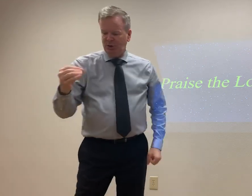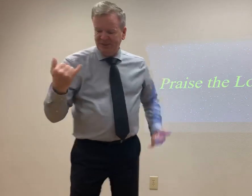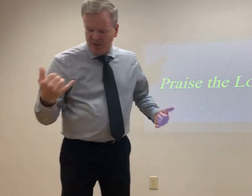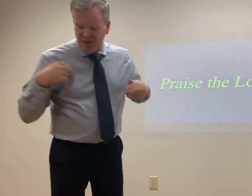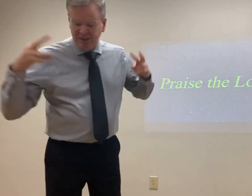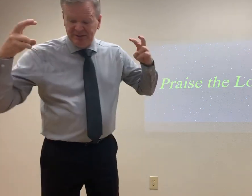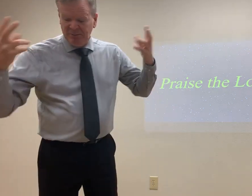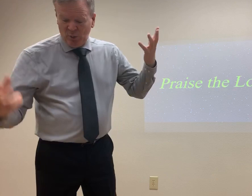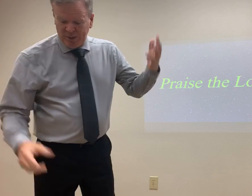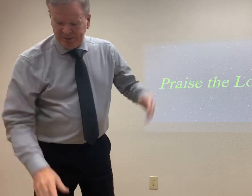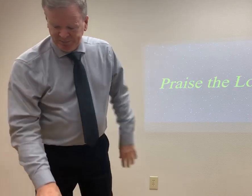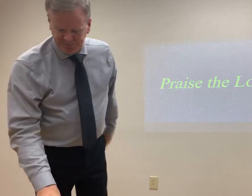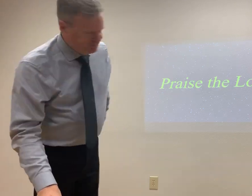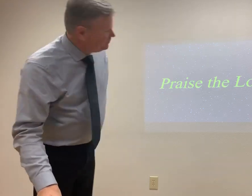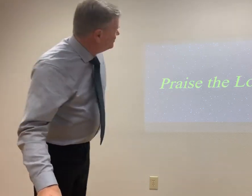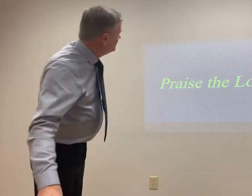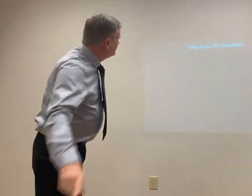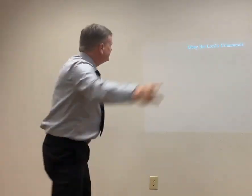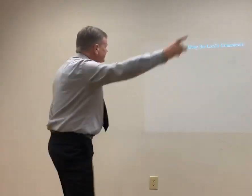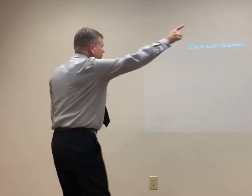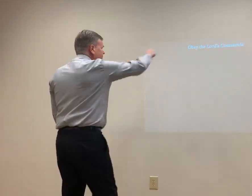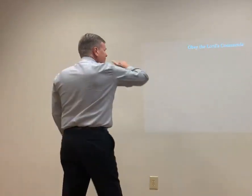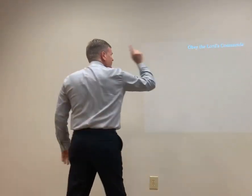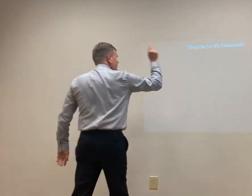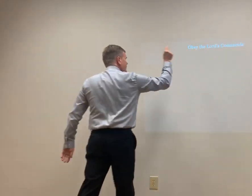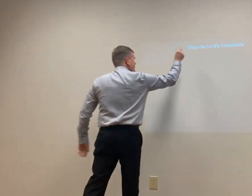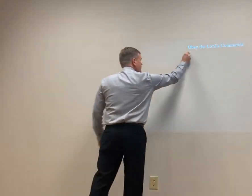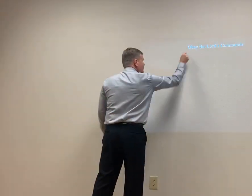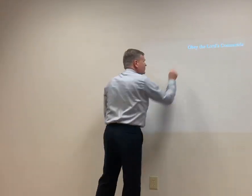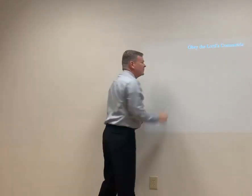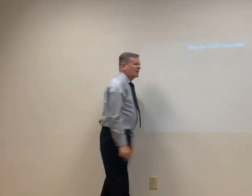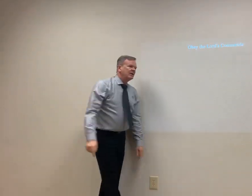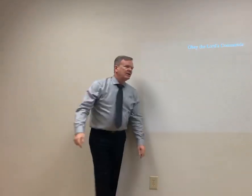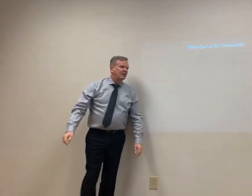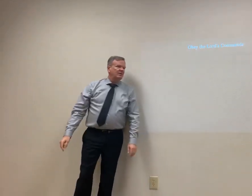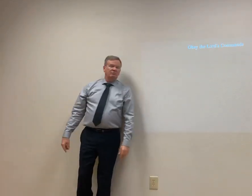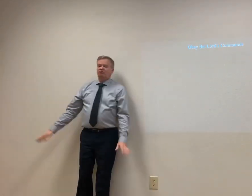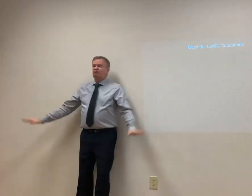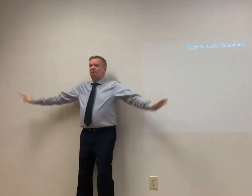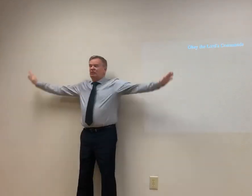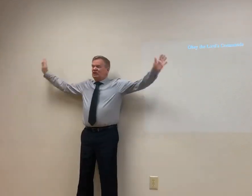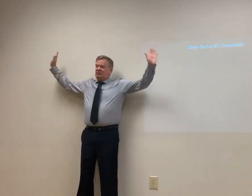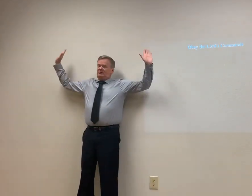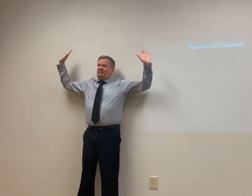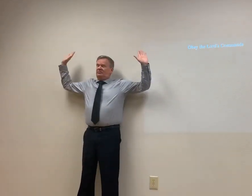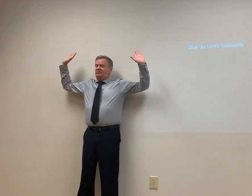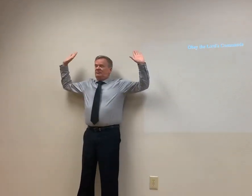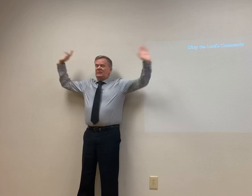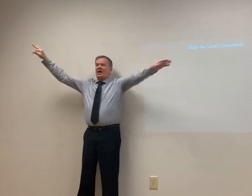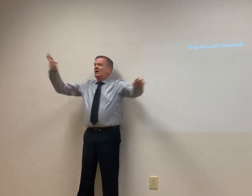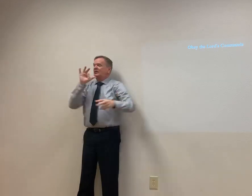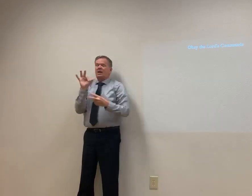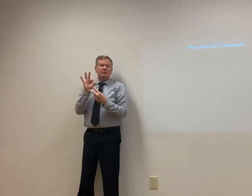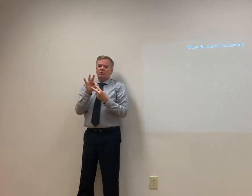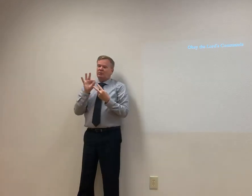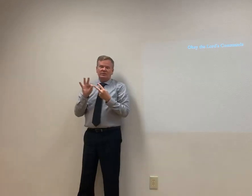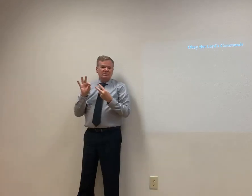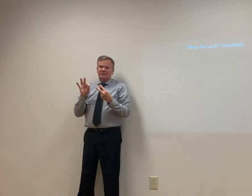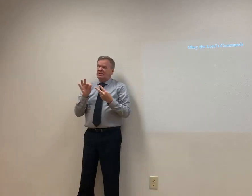my subject, obey the Lord's commands. Simple. It's not a choice.